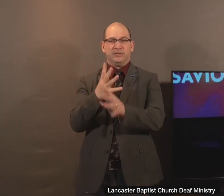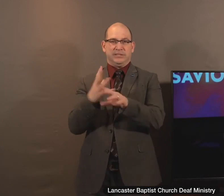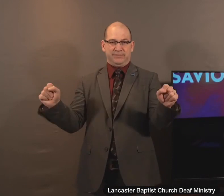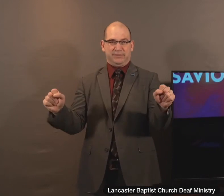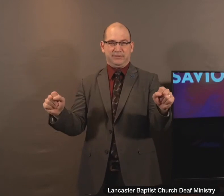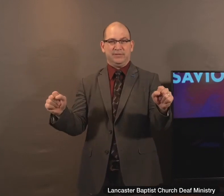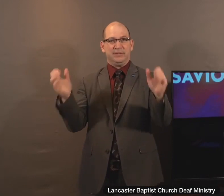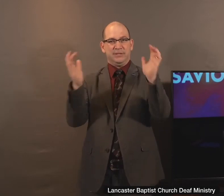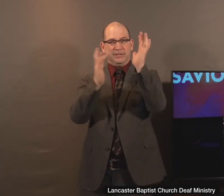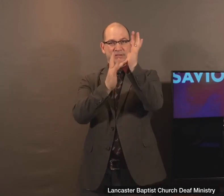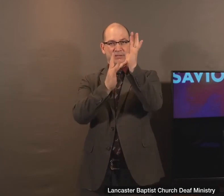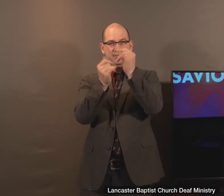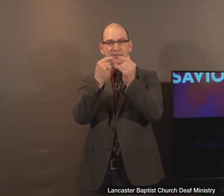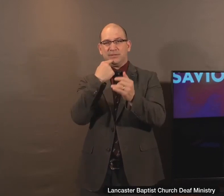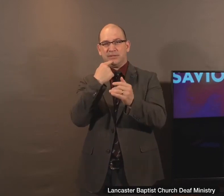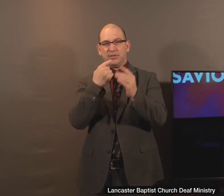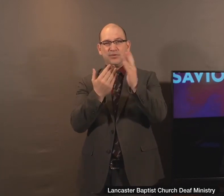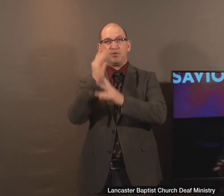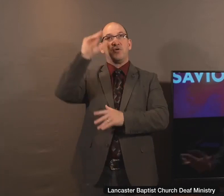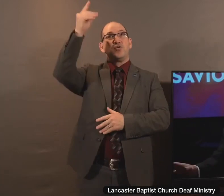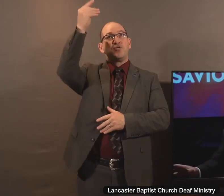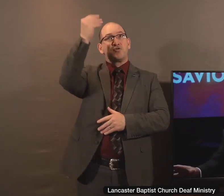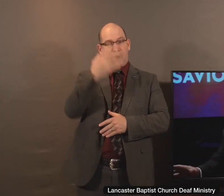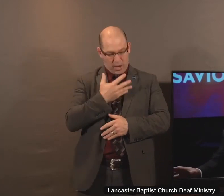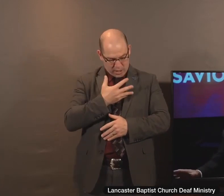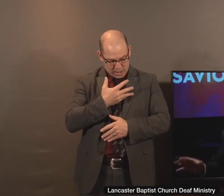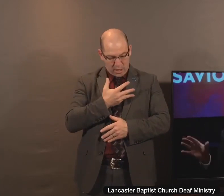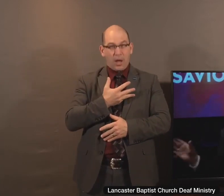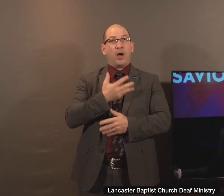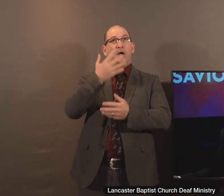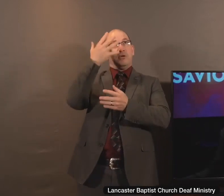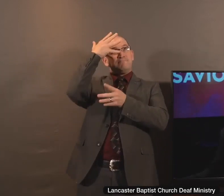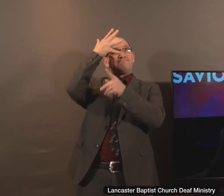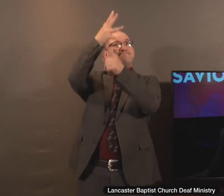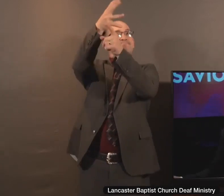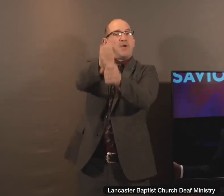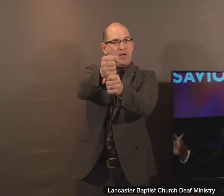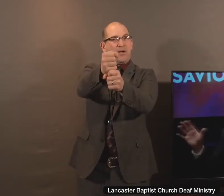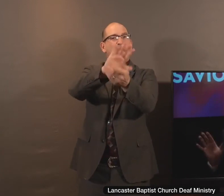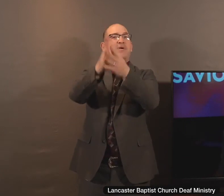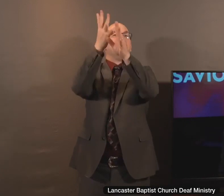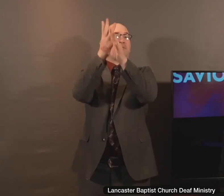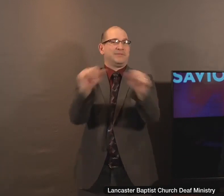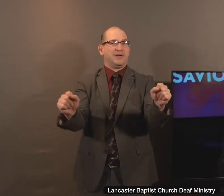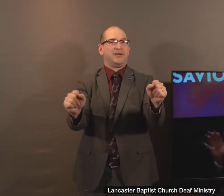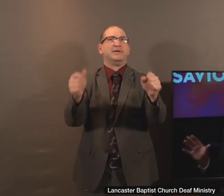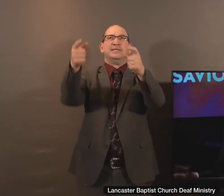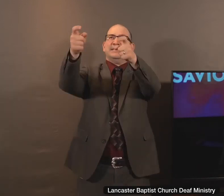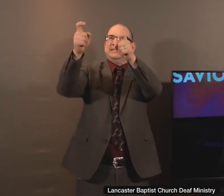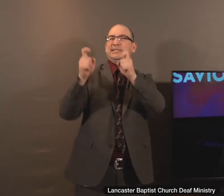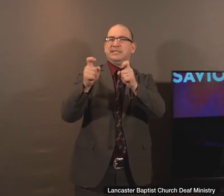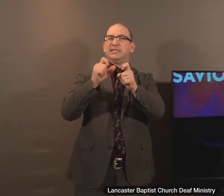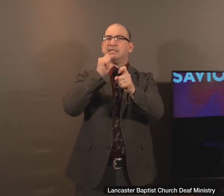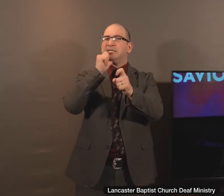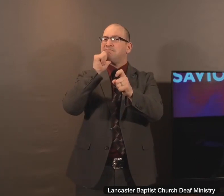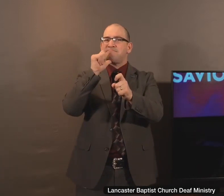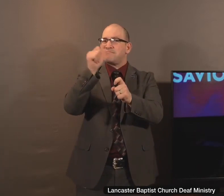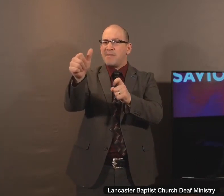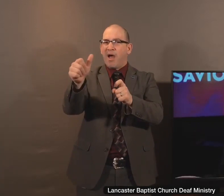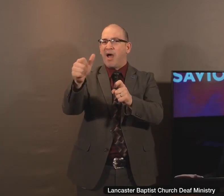you saved through faith and that not of yourselves. It is the gift of God. Not of works, lest any man should boast. And